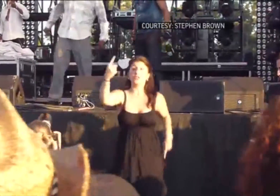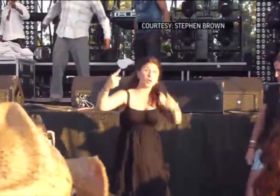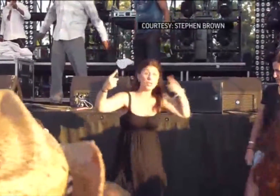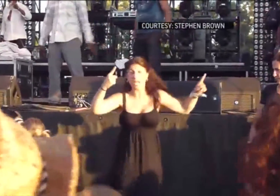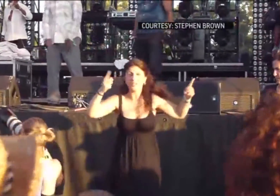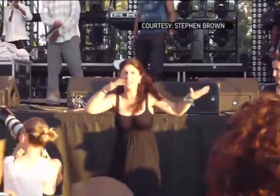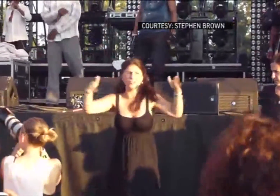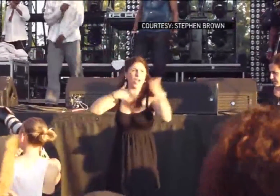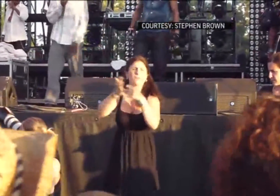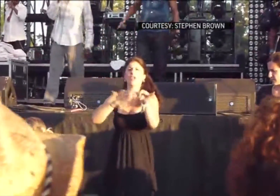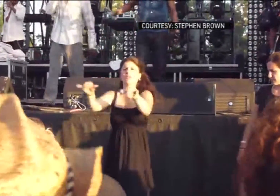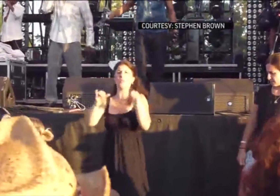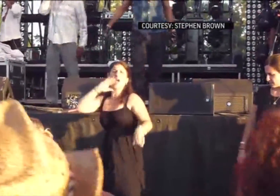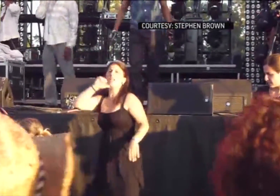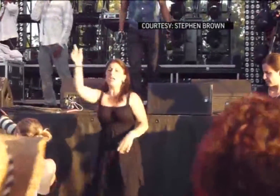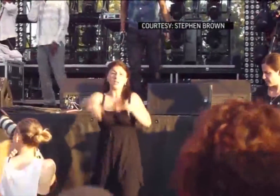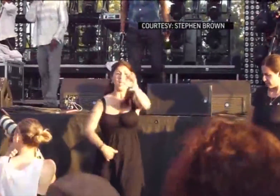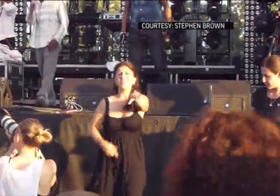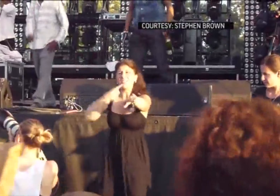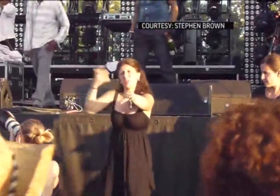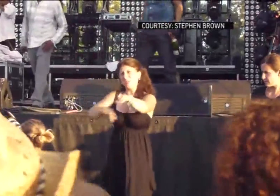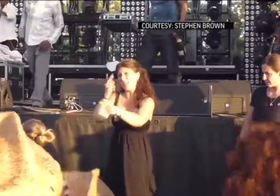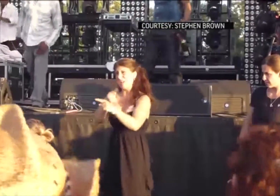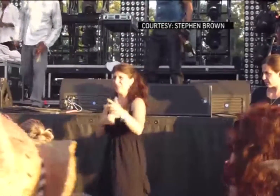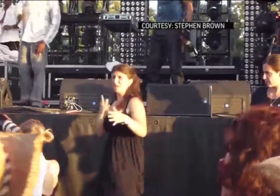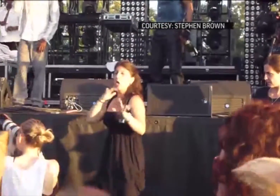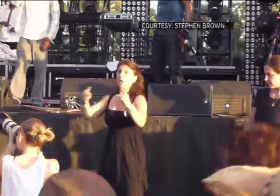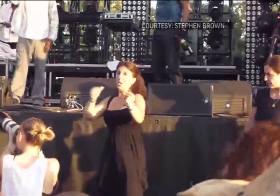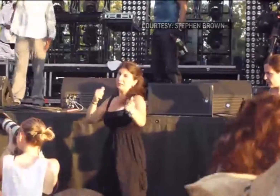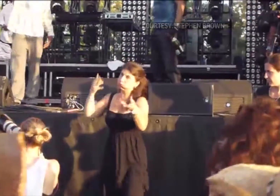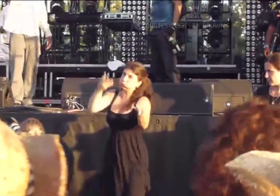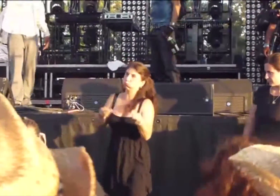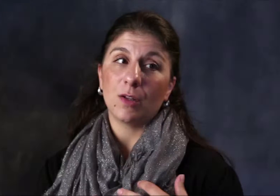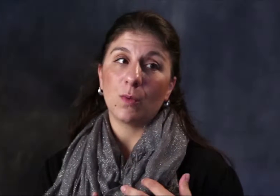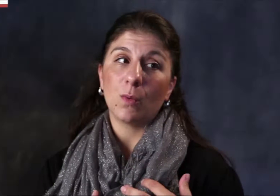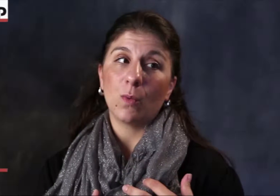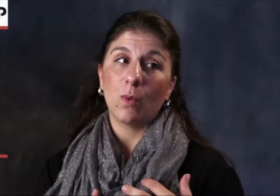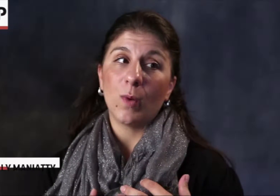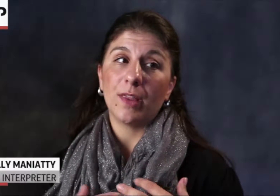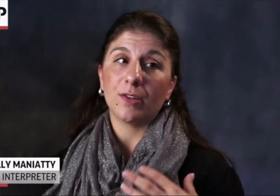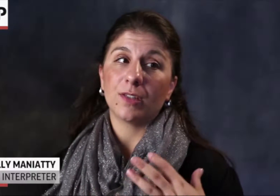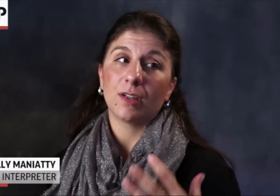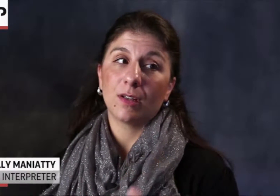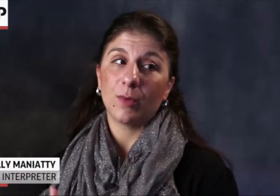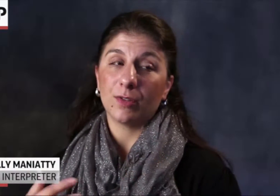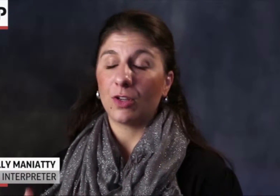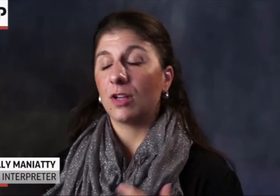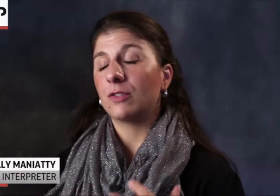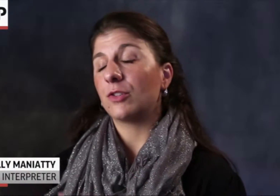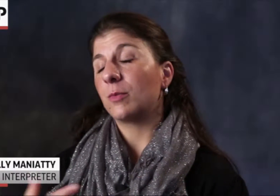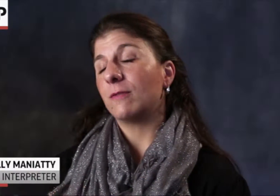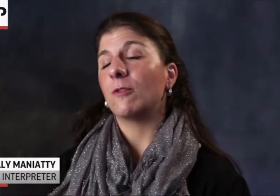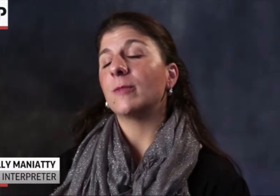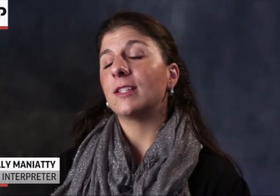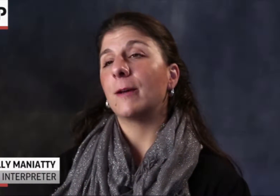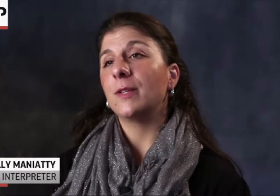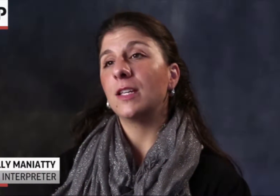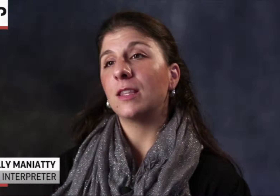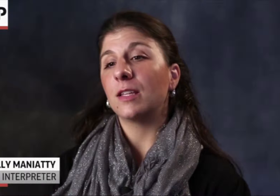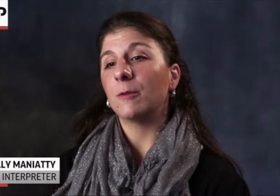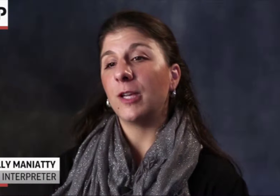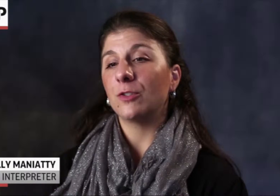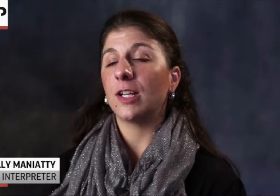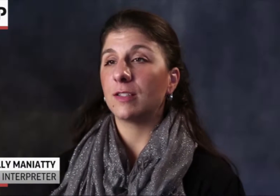as an American Sign Language interpreter. I have to make sure that, you know, when there's a concert or performance